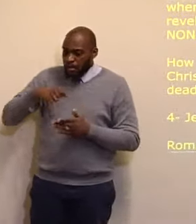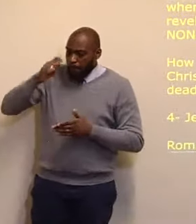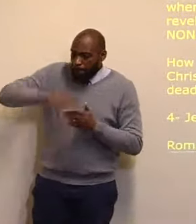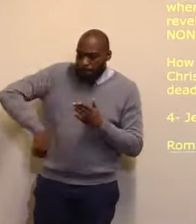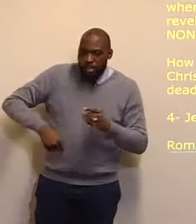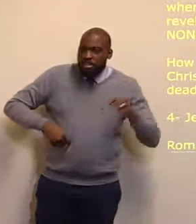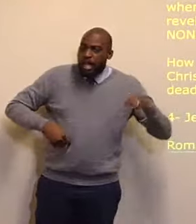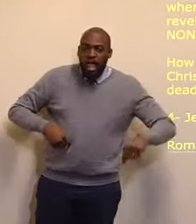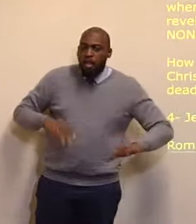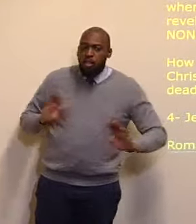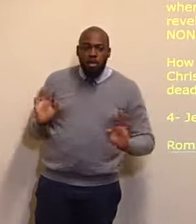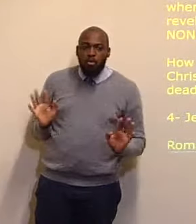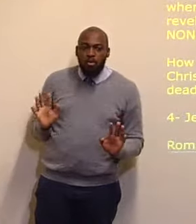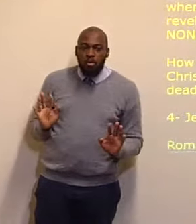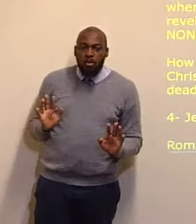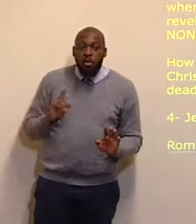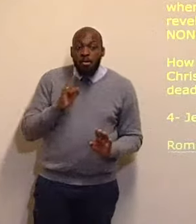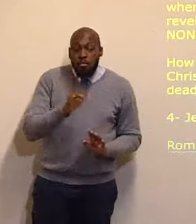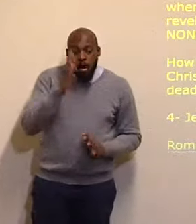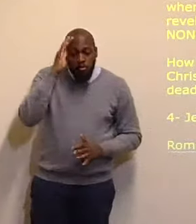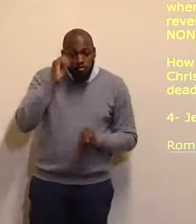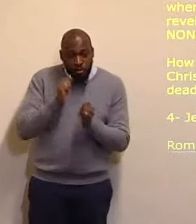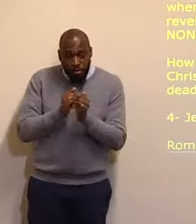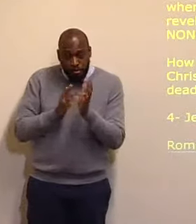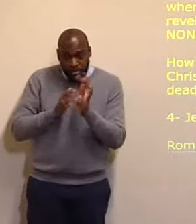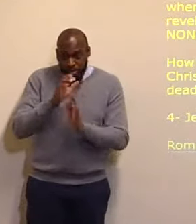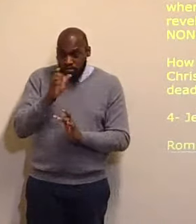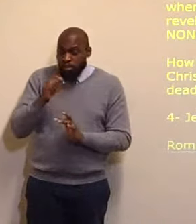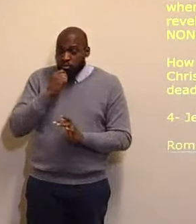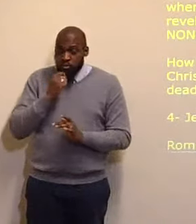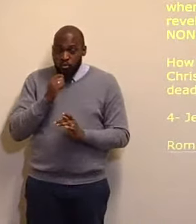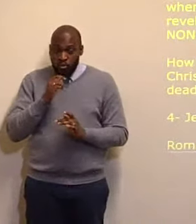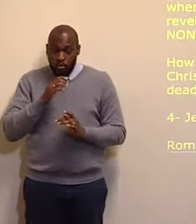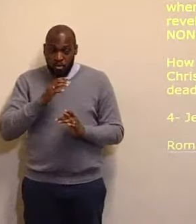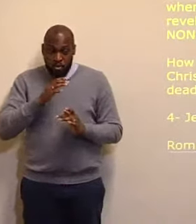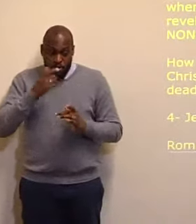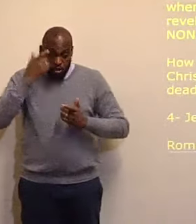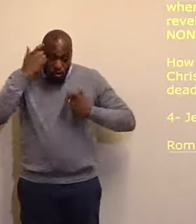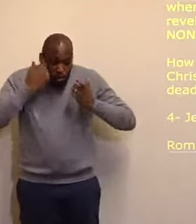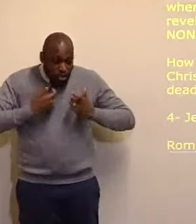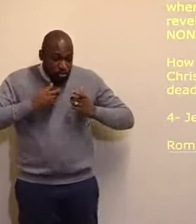But remember, Christ is going to be, the judge, of the dead, and the living.